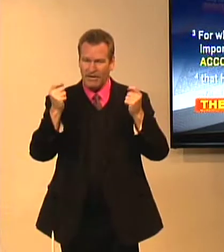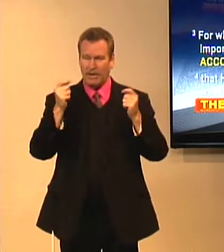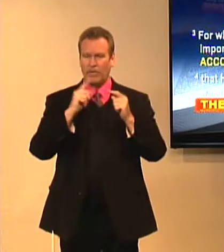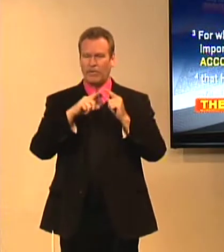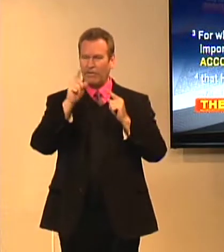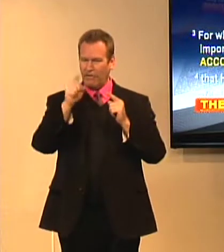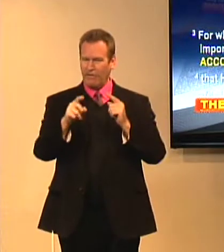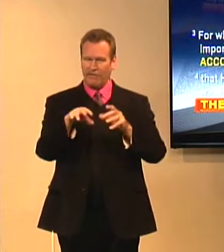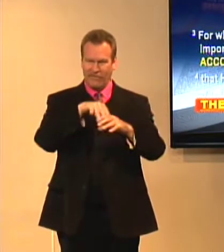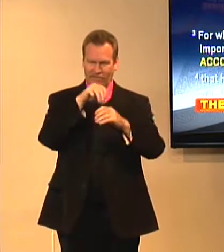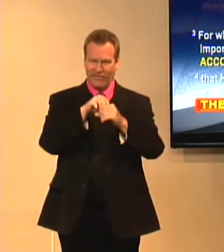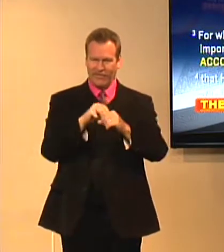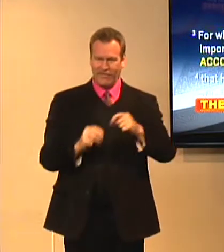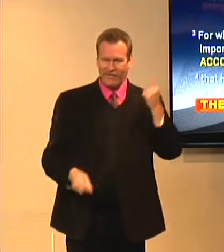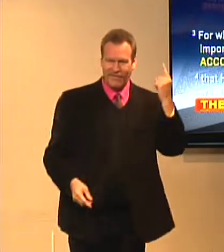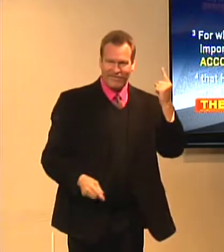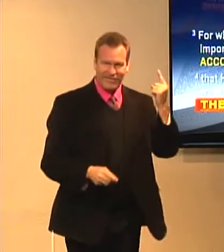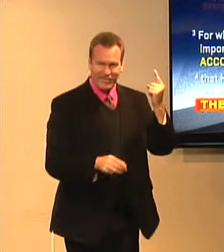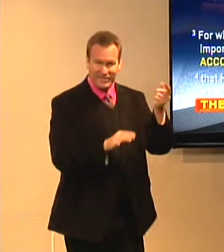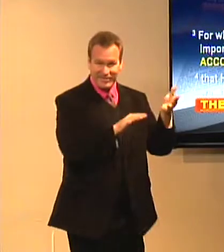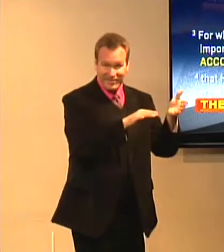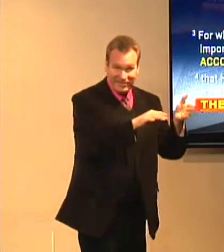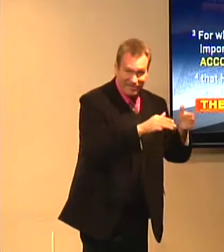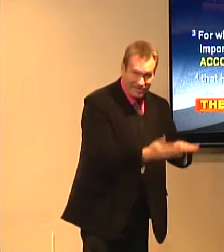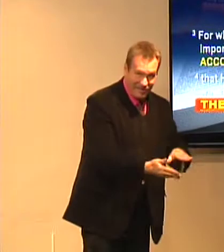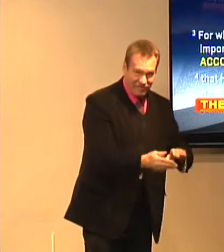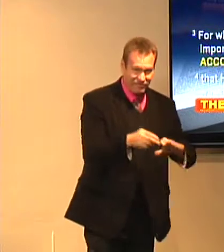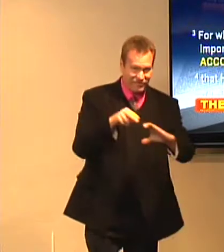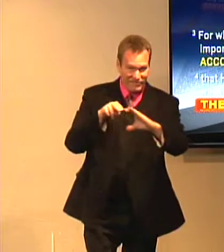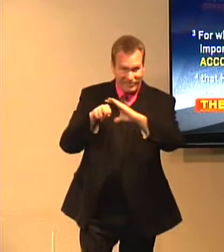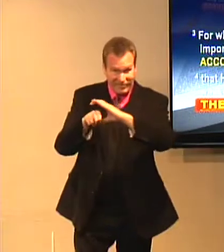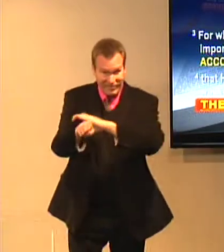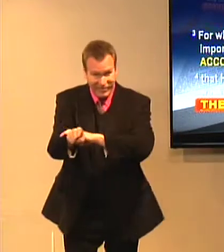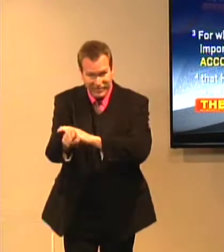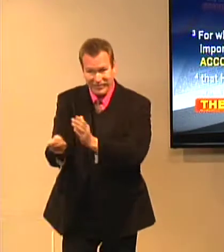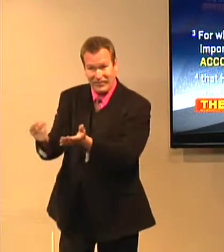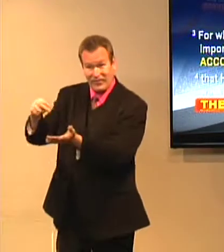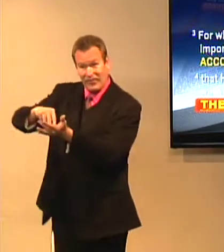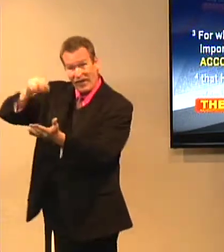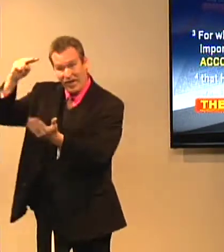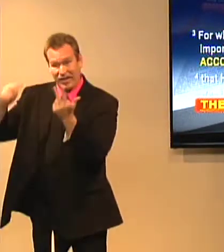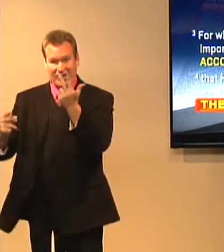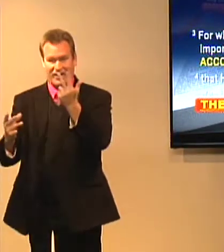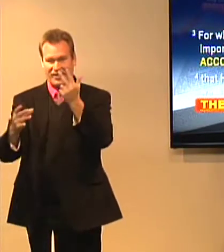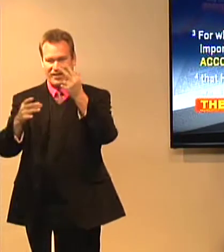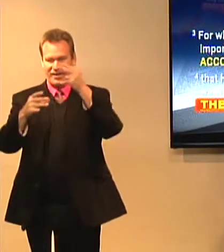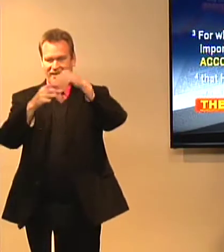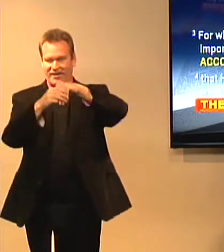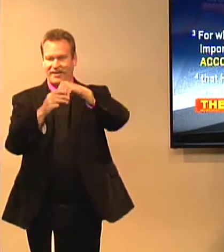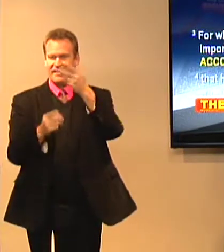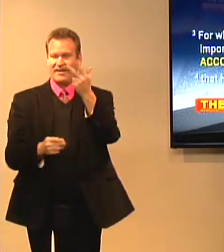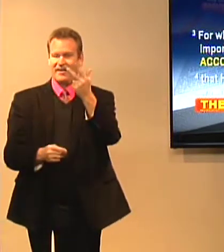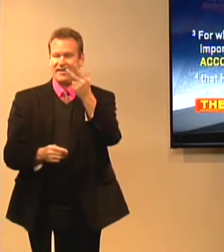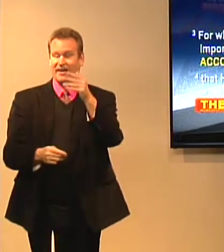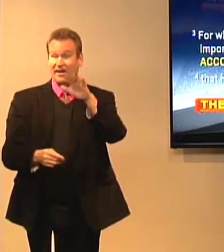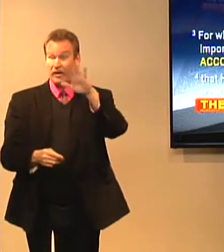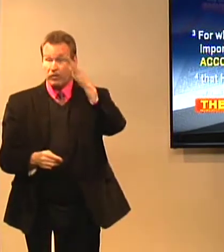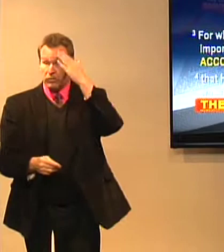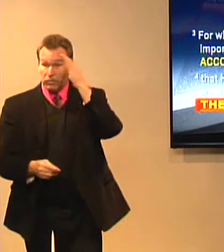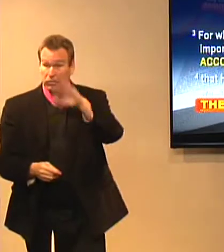So here we are. We are celebrating the resurrection. We need to remember these things. Jesus Christ was, he died, he was buried, and he rose